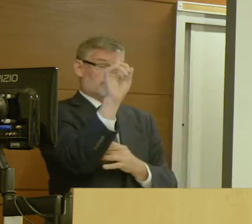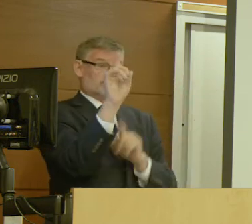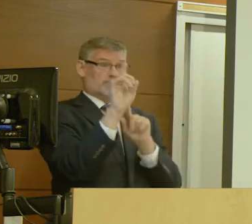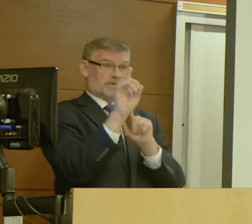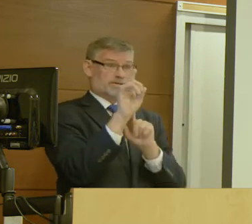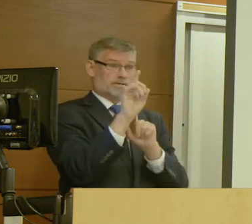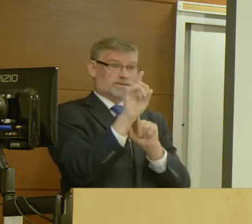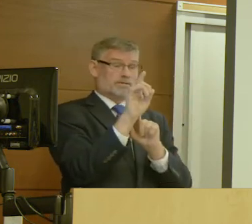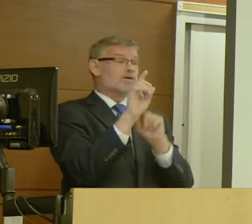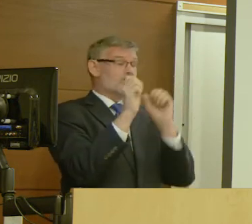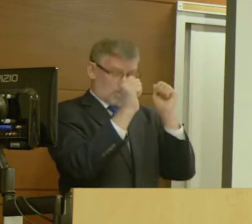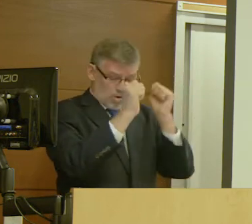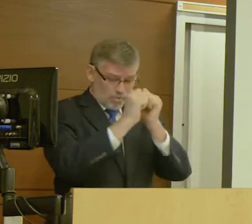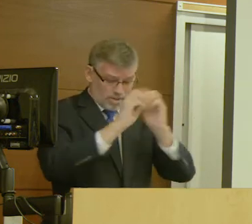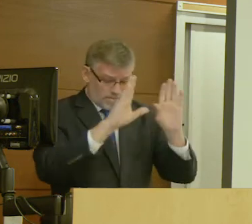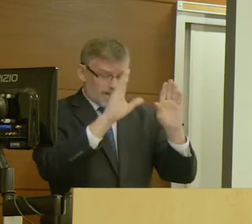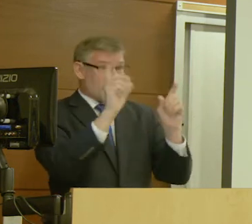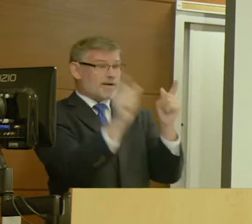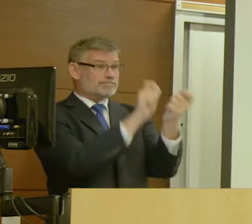to 911.